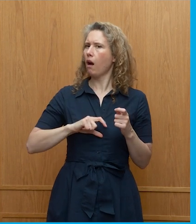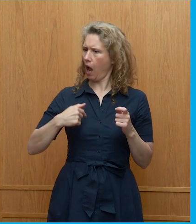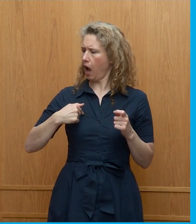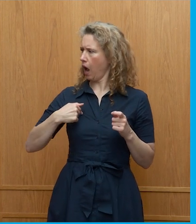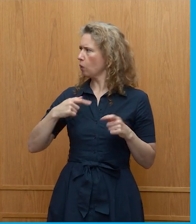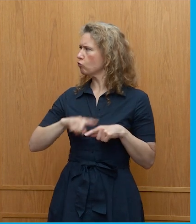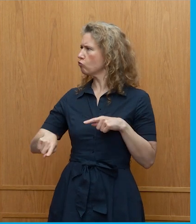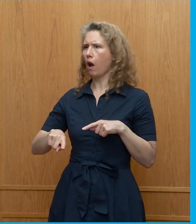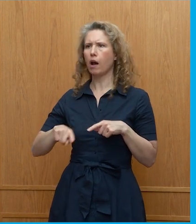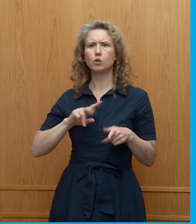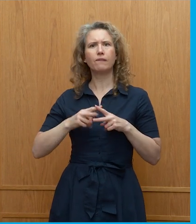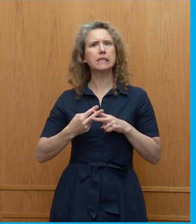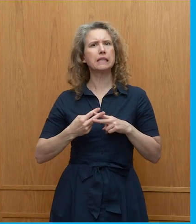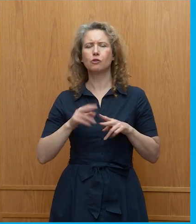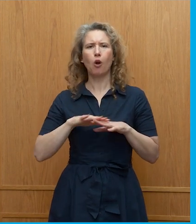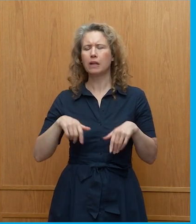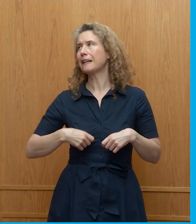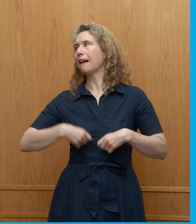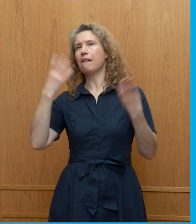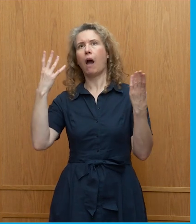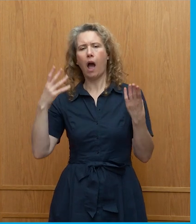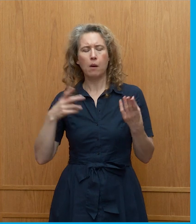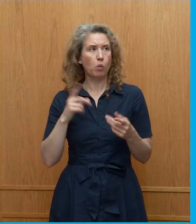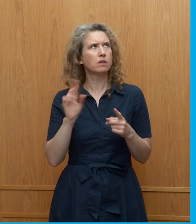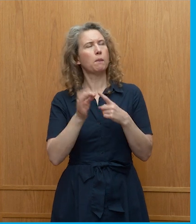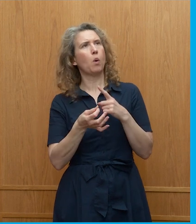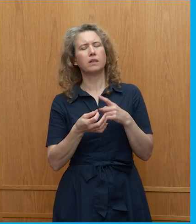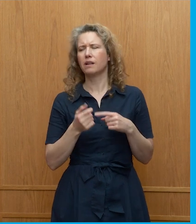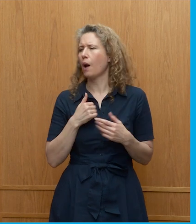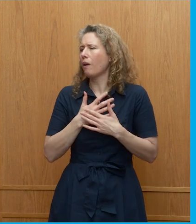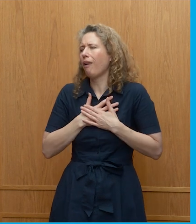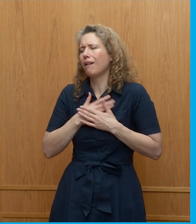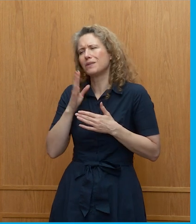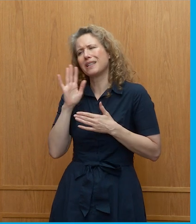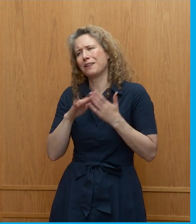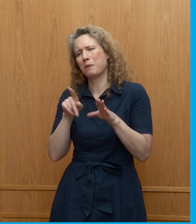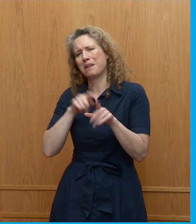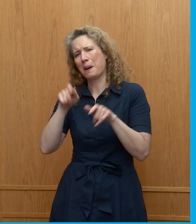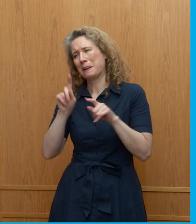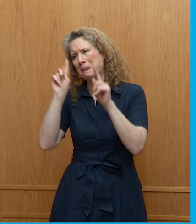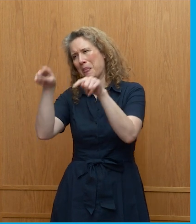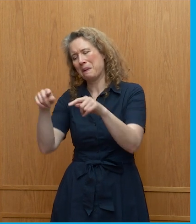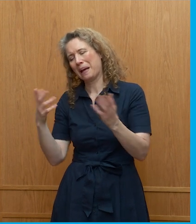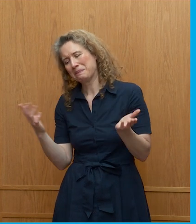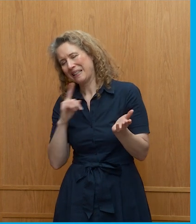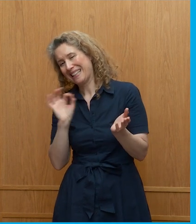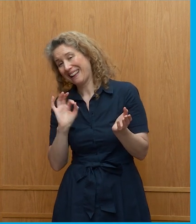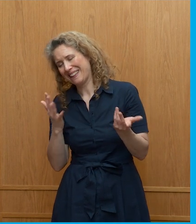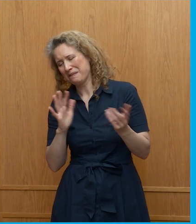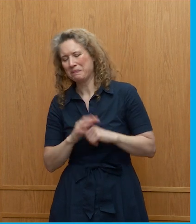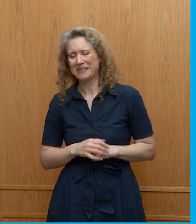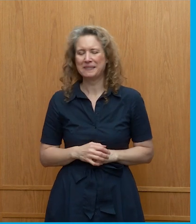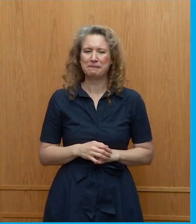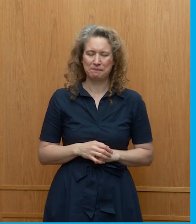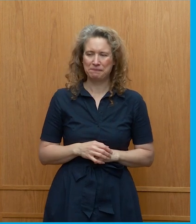them instead of throwing up their hands um and at some point I would love to hear from the folks from the young people in the back um